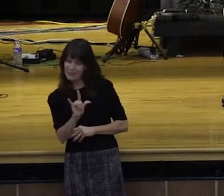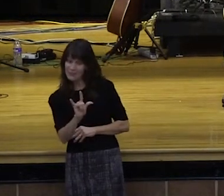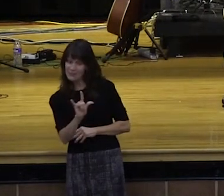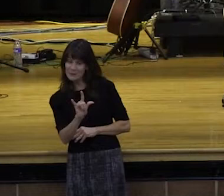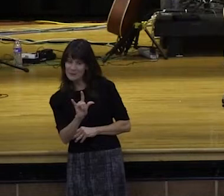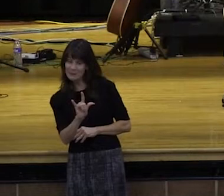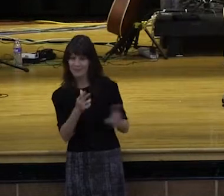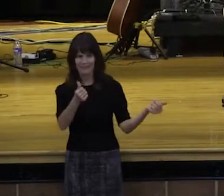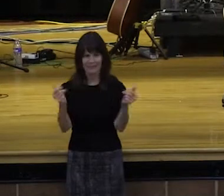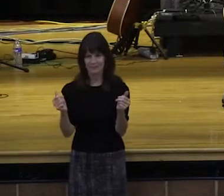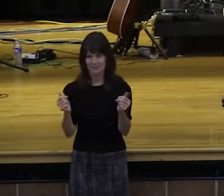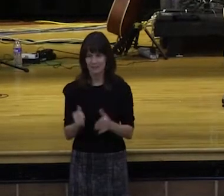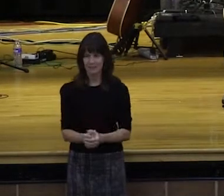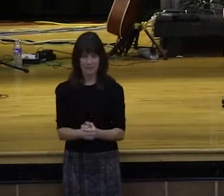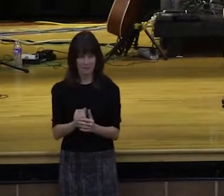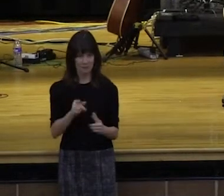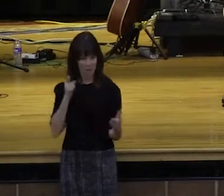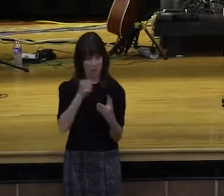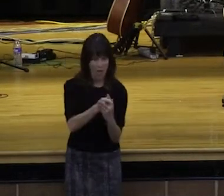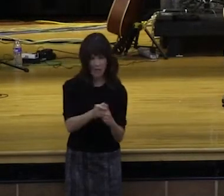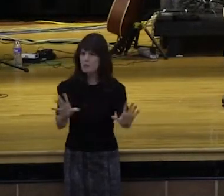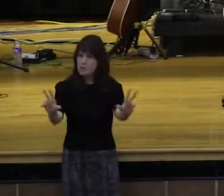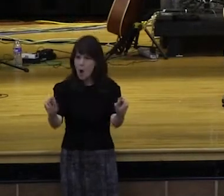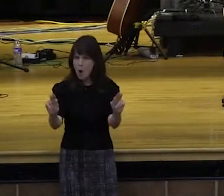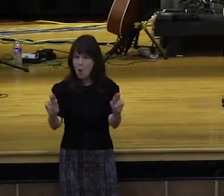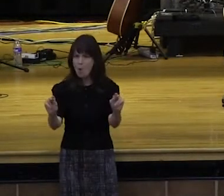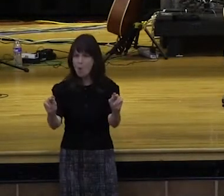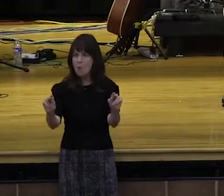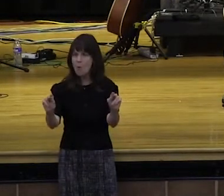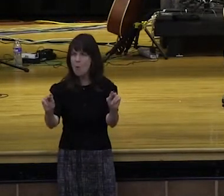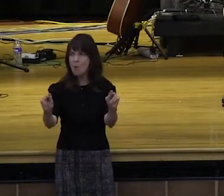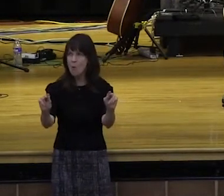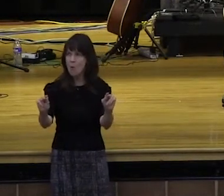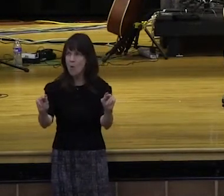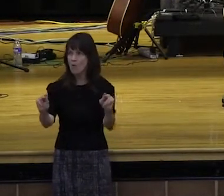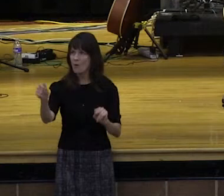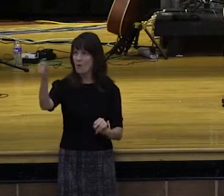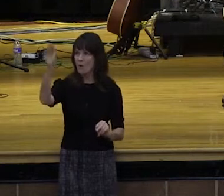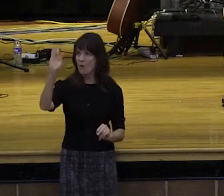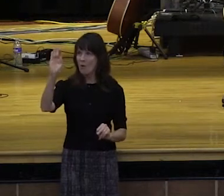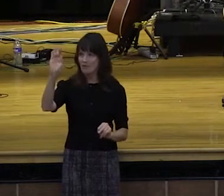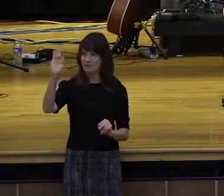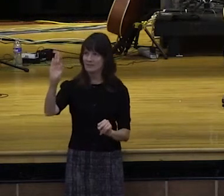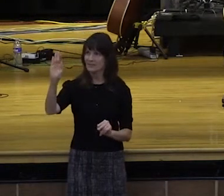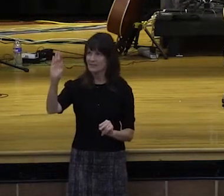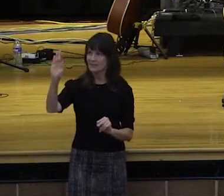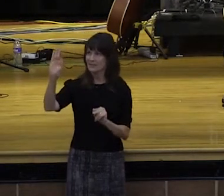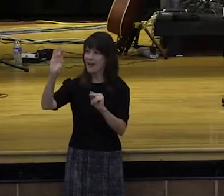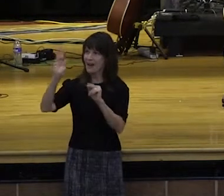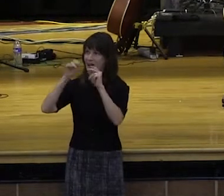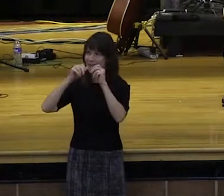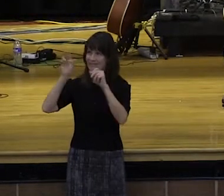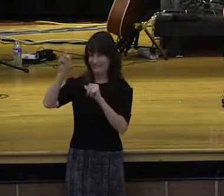Hallelujah. Not insult for insult. No. We receive from God and we show who God is. But giving a blessing instead.